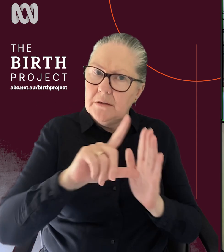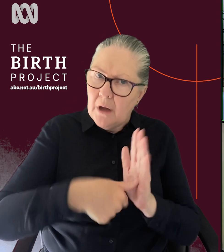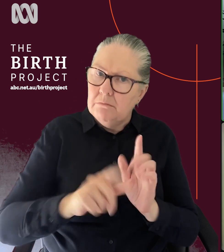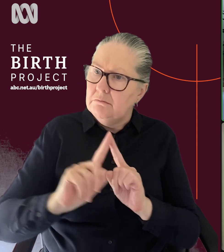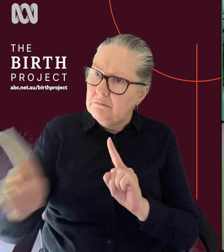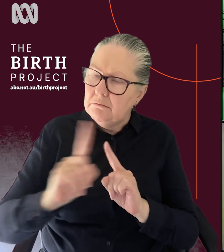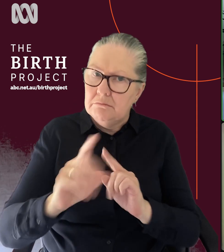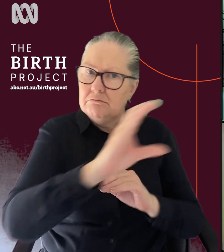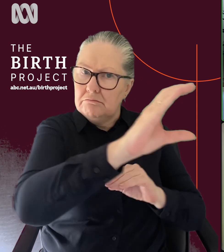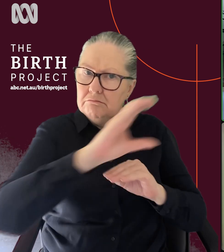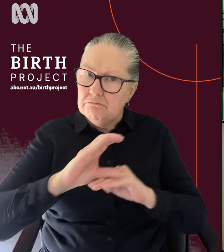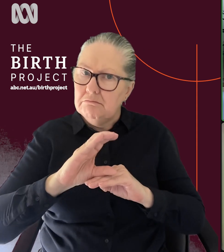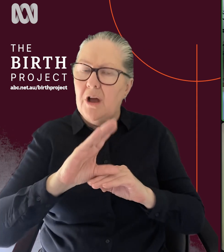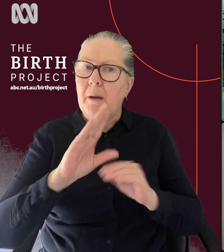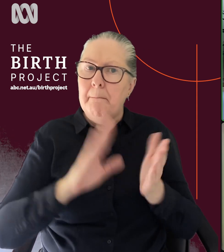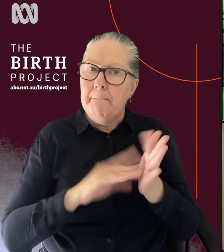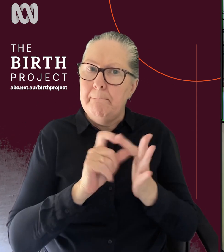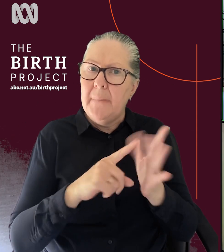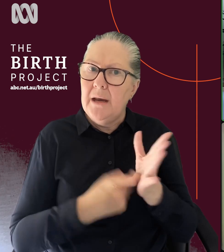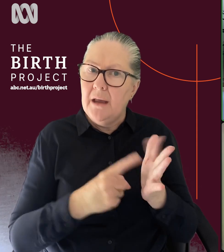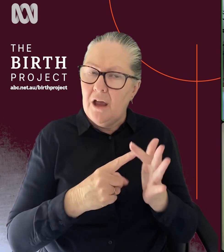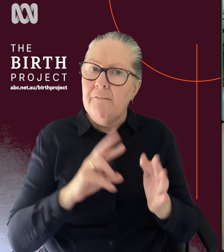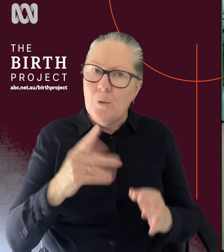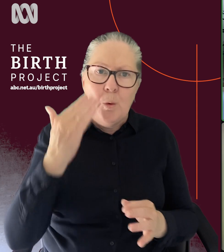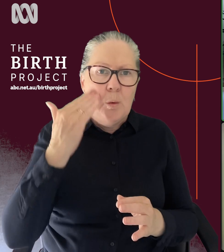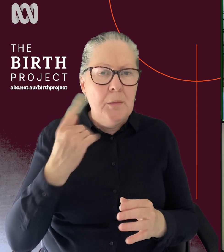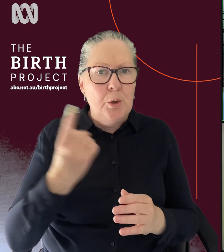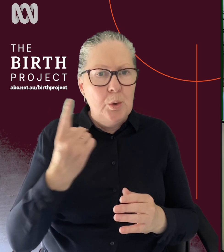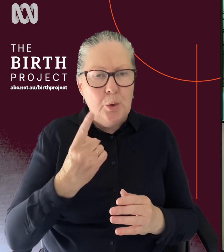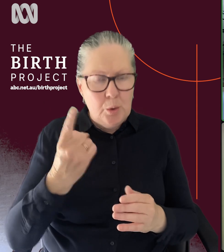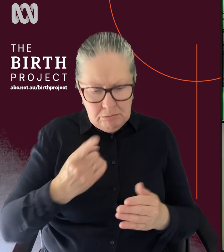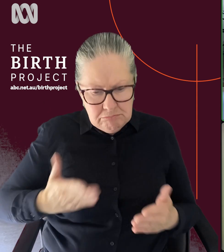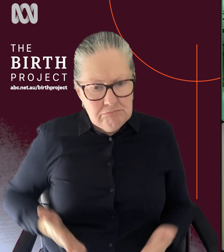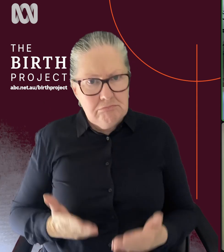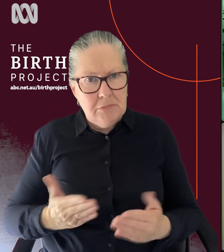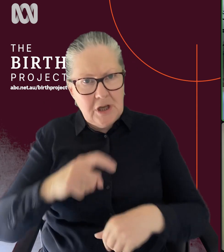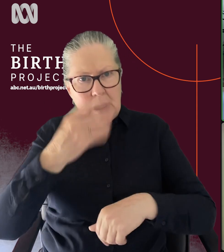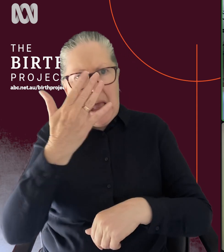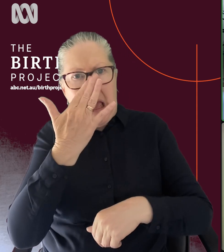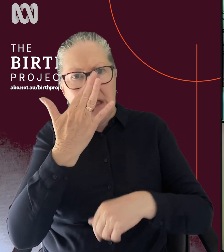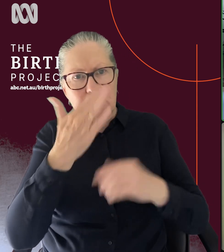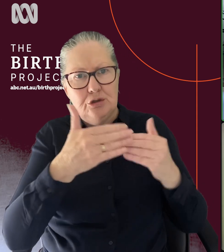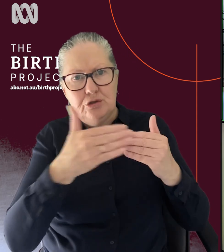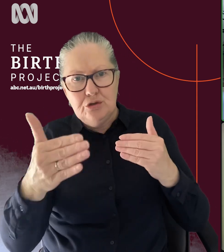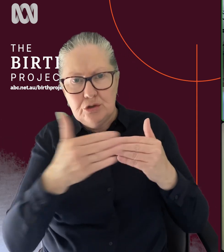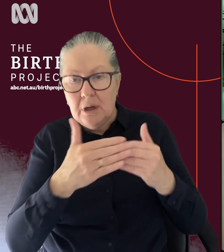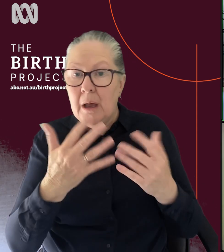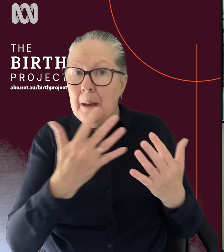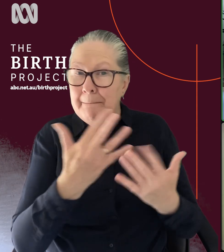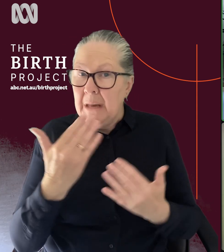a women's physio in the woman's childbearing year as well. So, um, you know, um, many people are sort of, you know, waiting